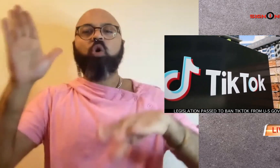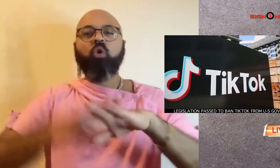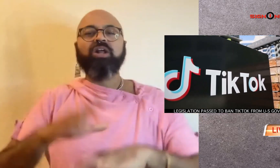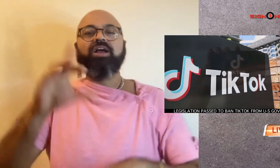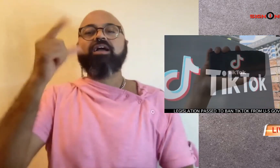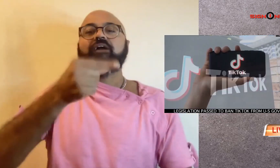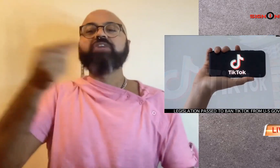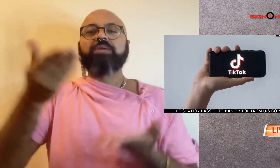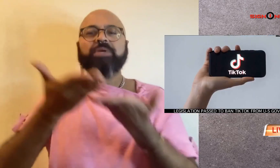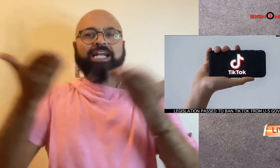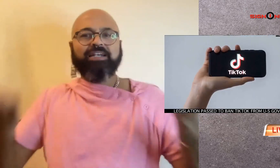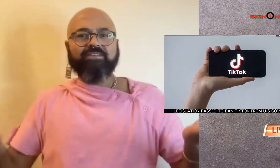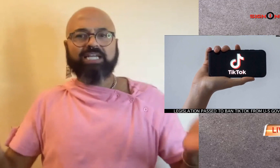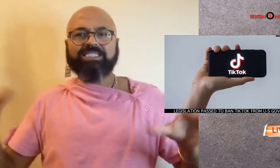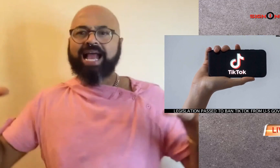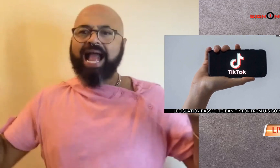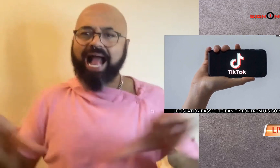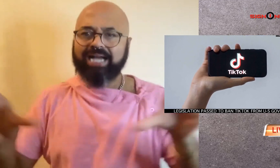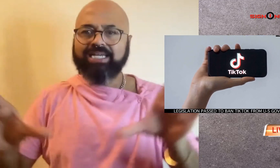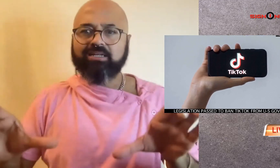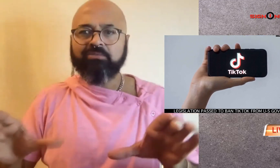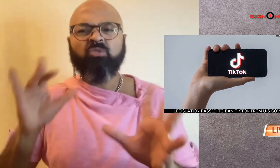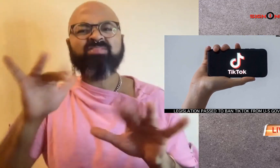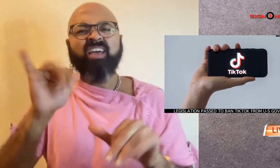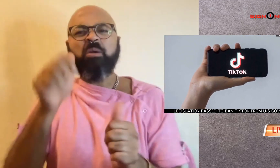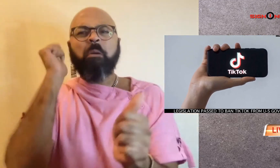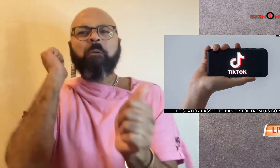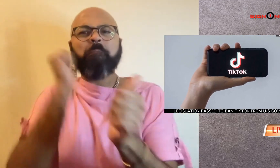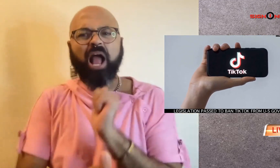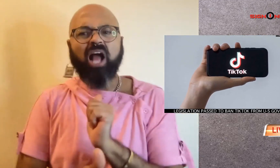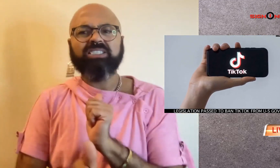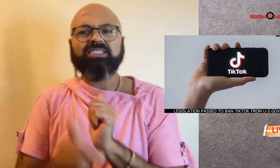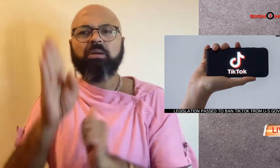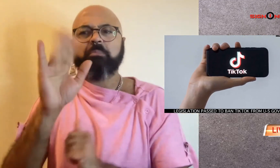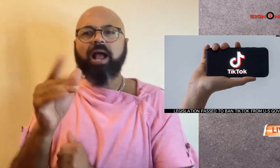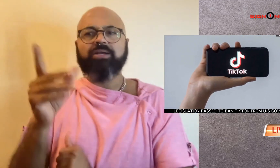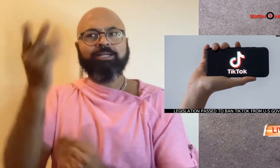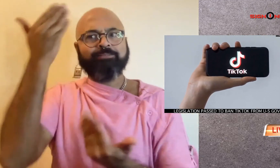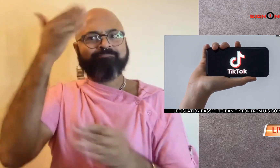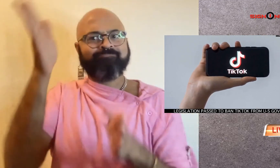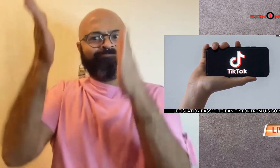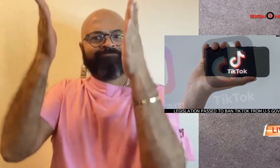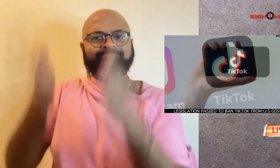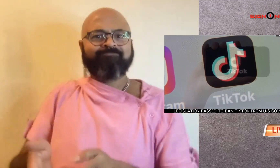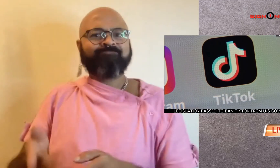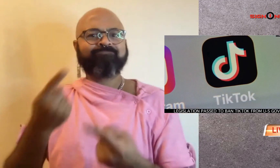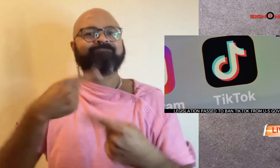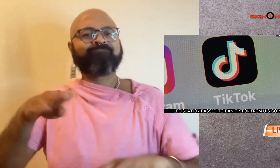The No TikTok on Government Devices Act passed by unanimous consent.